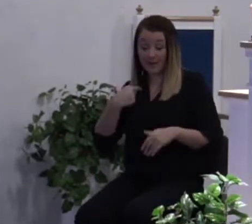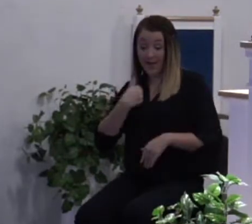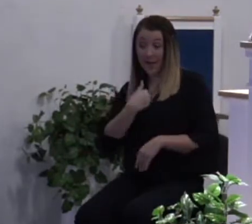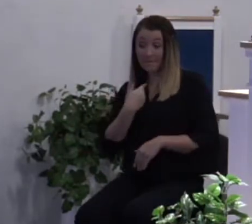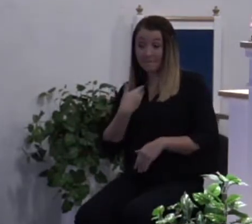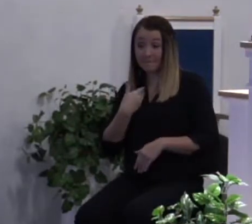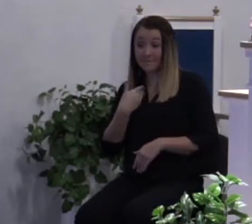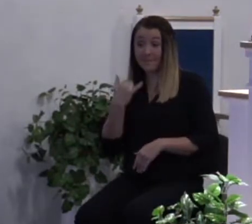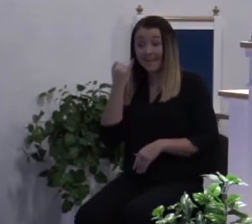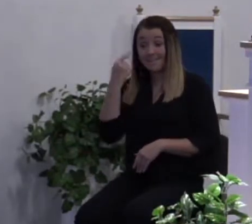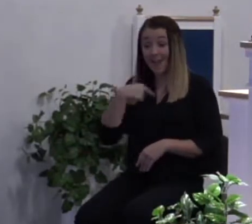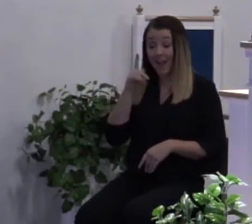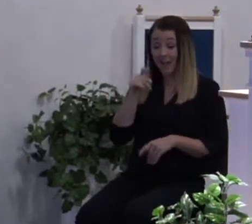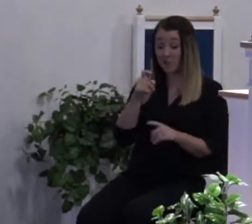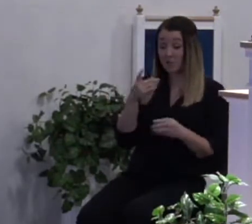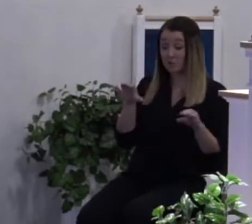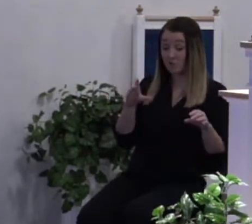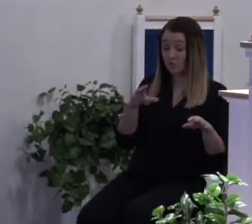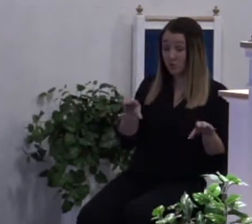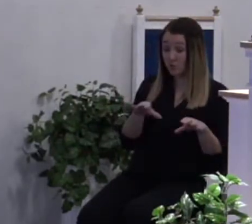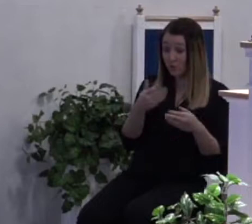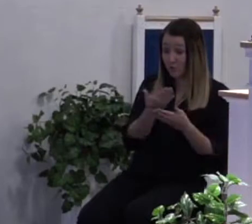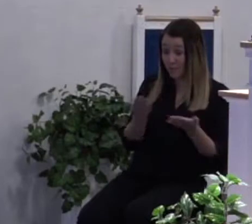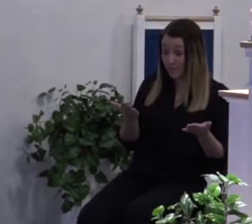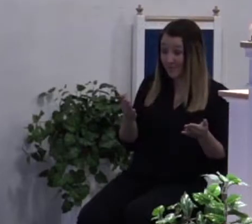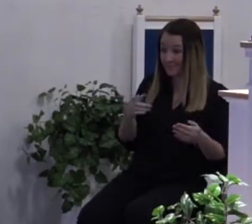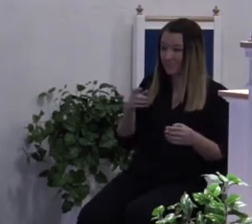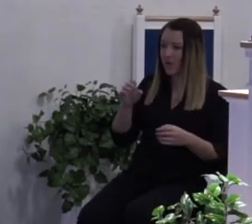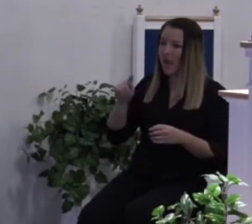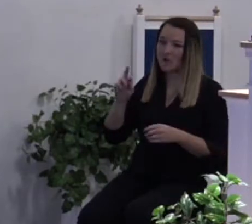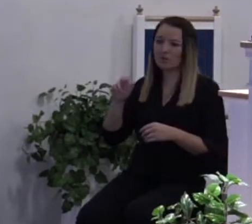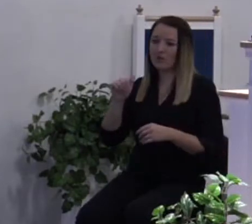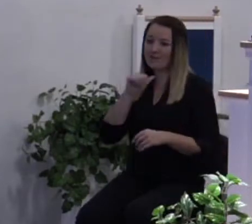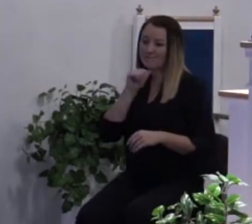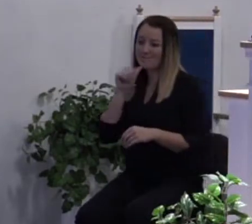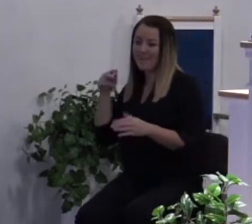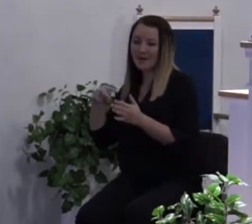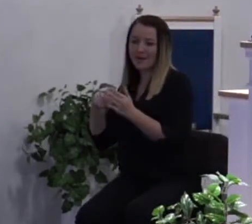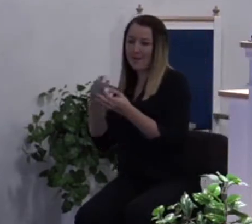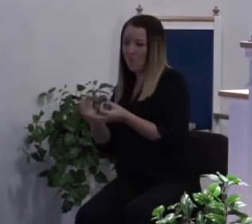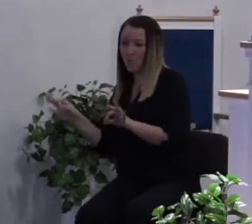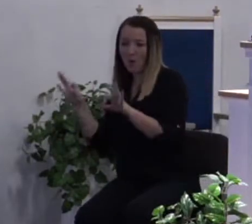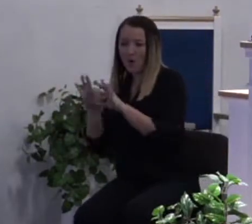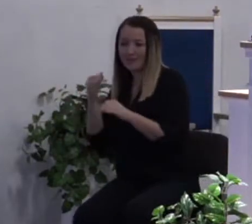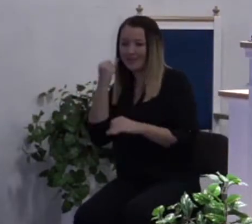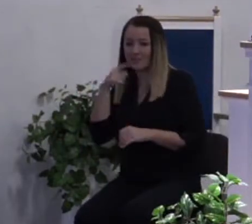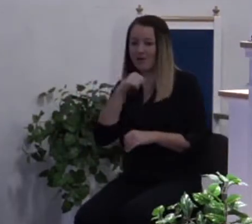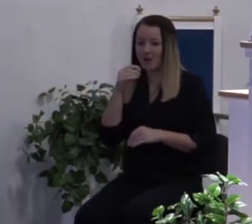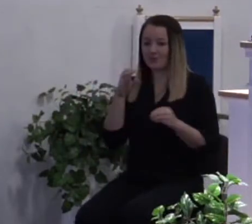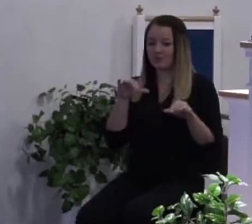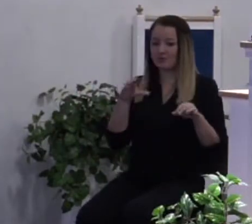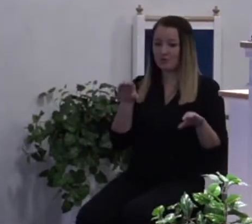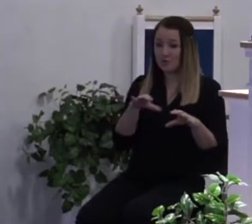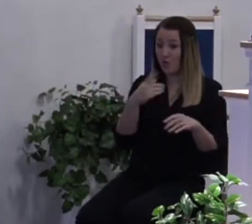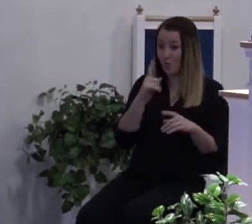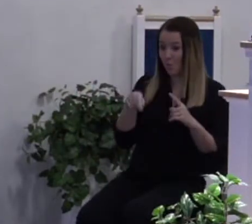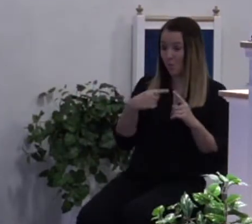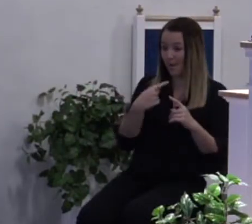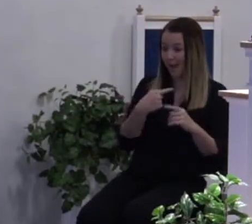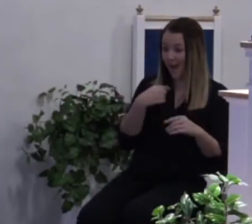I ask you to do something, all the extra don't matter if you didn't do what I asked you to do. It's the same way with God. You can give him all the extras you want. When